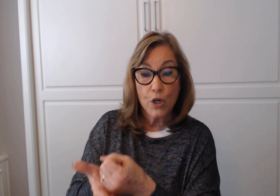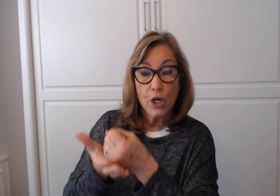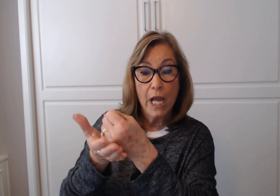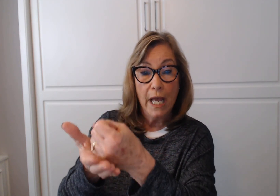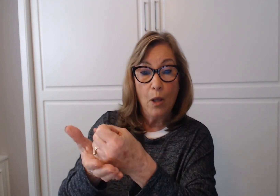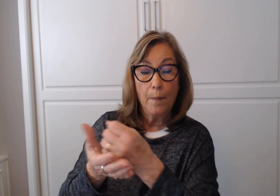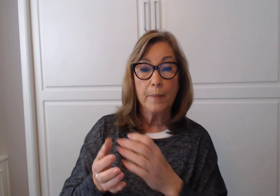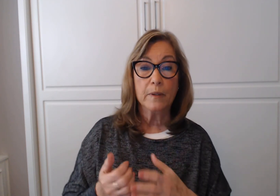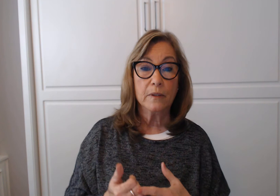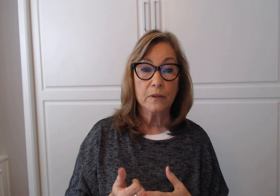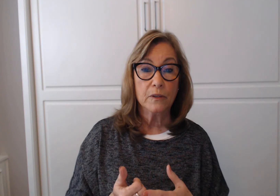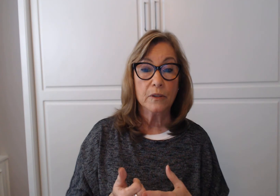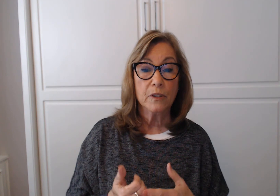Offer help.